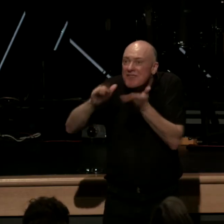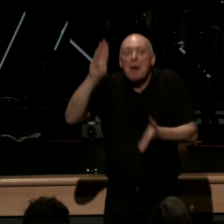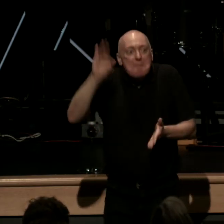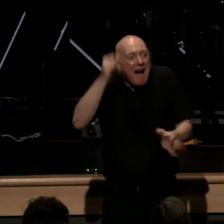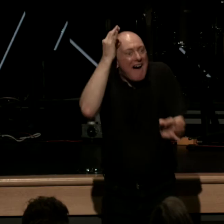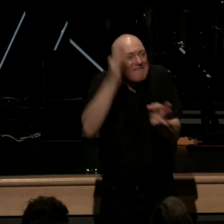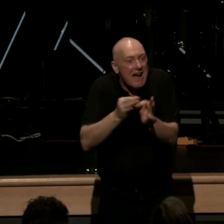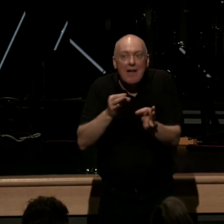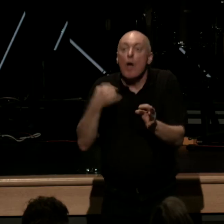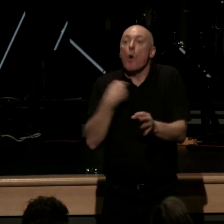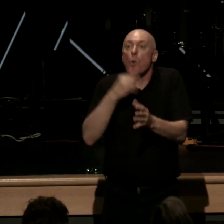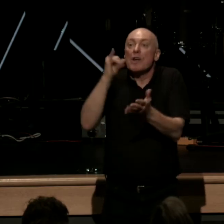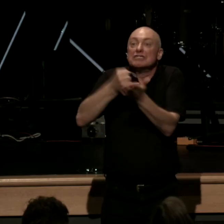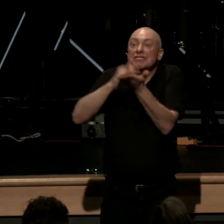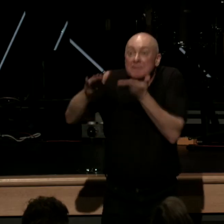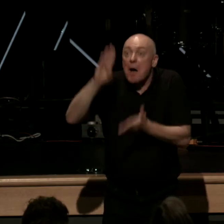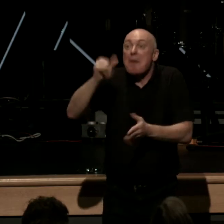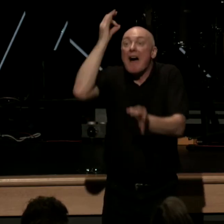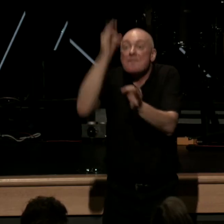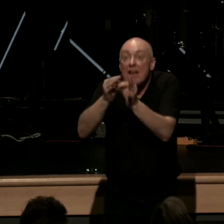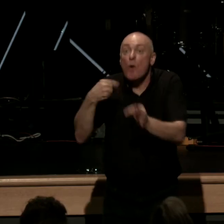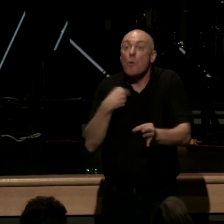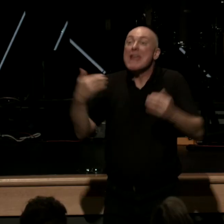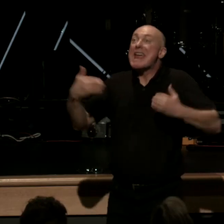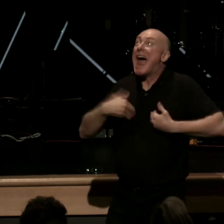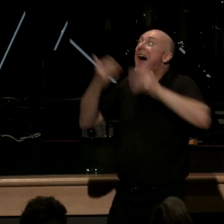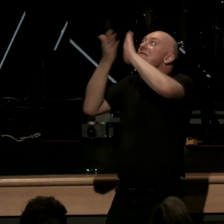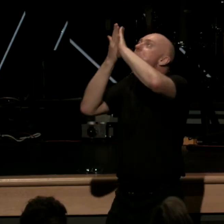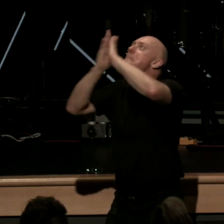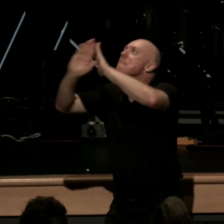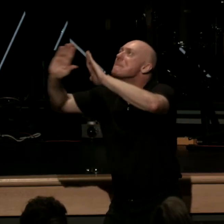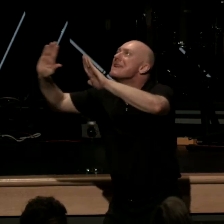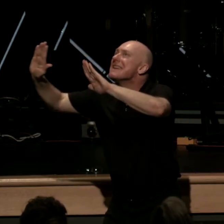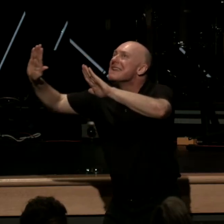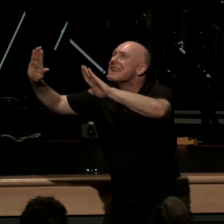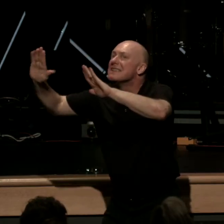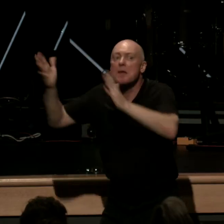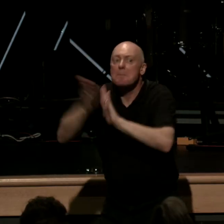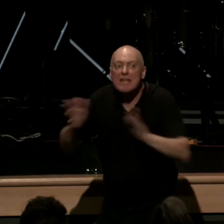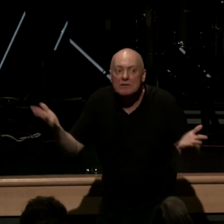since we've been justified by faith we have peace peace with God